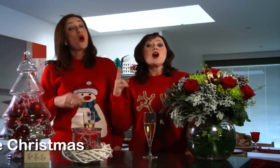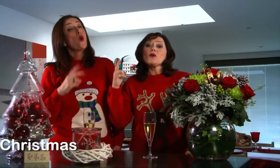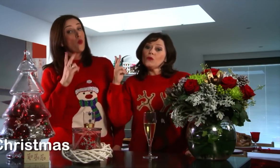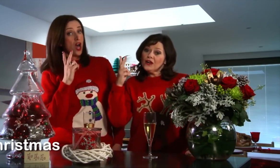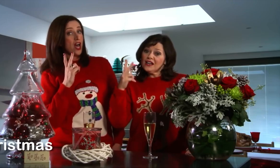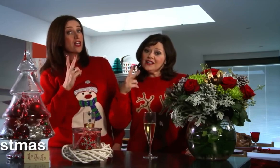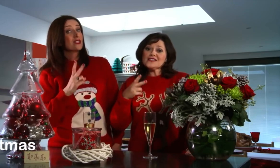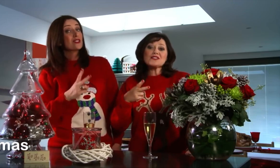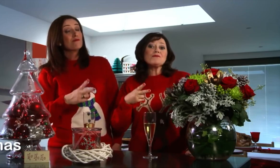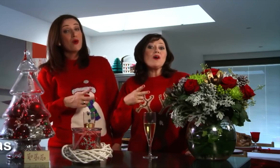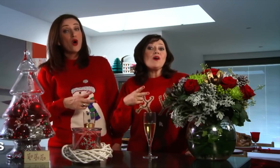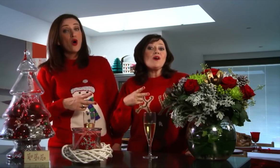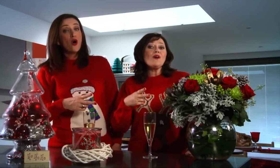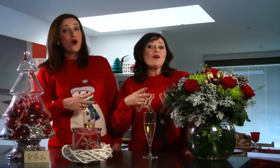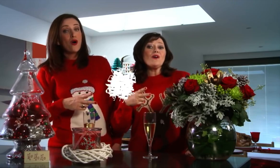once more